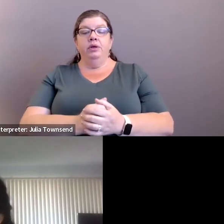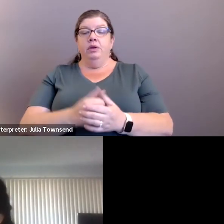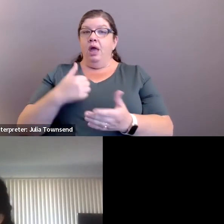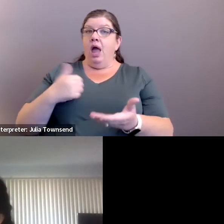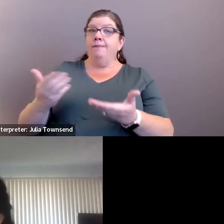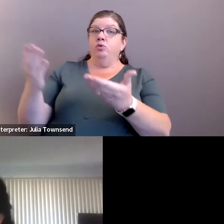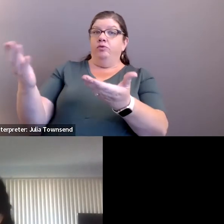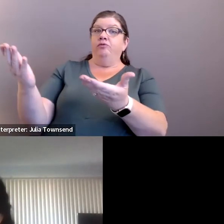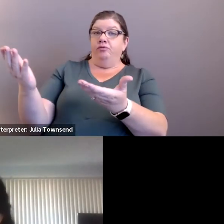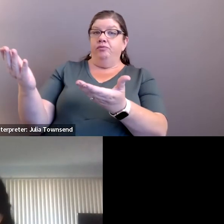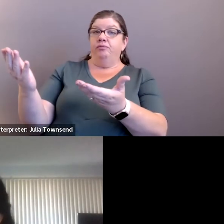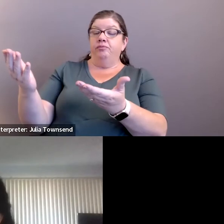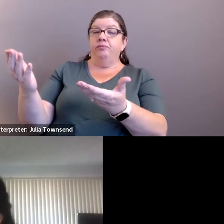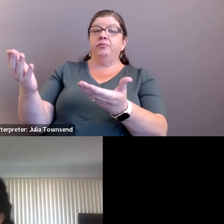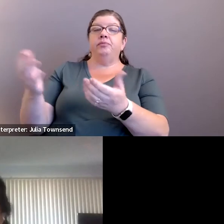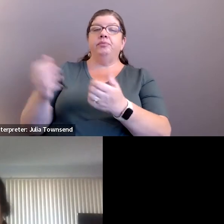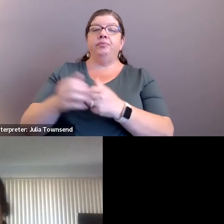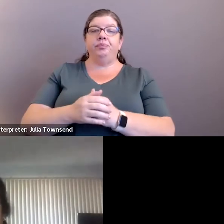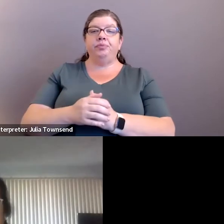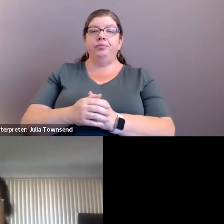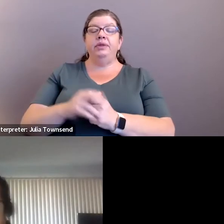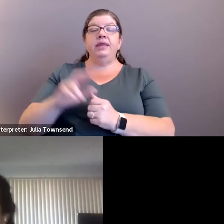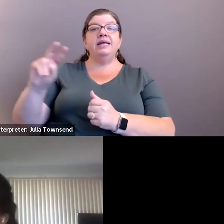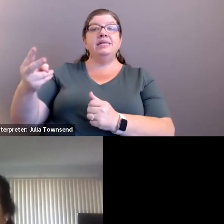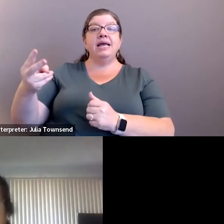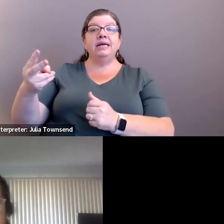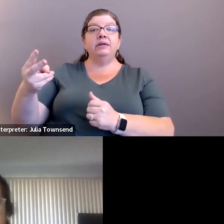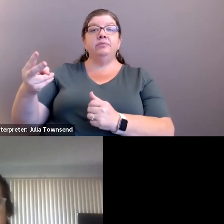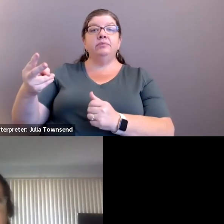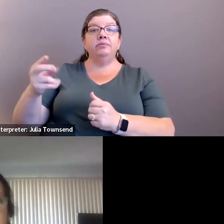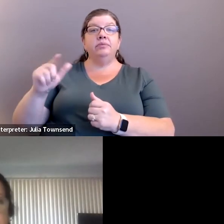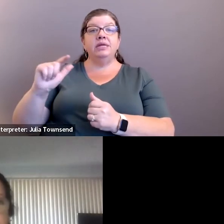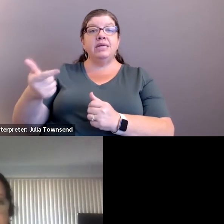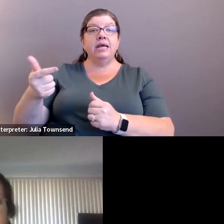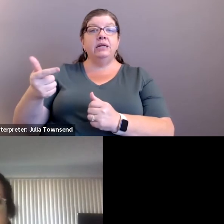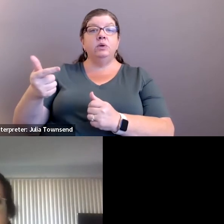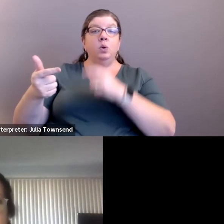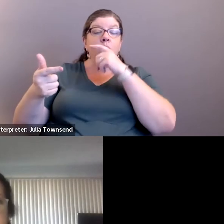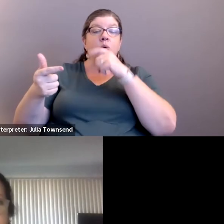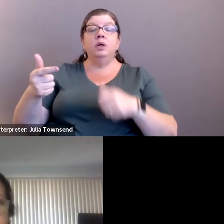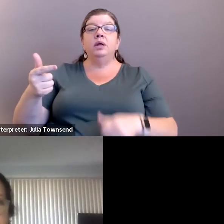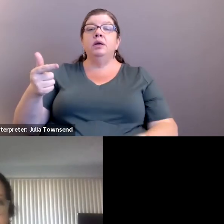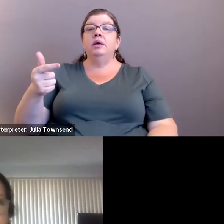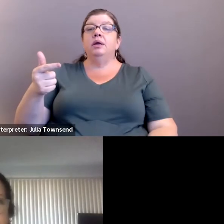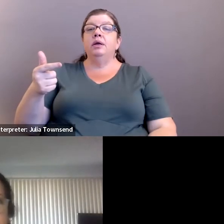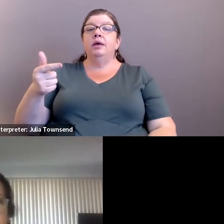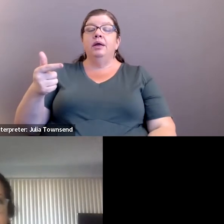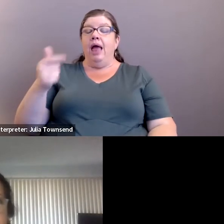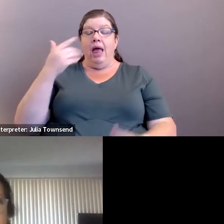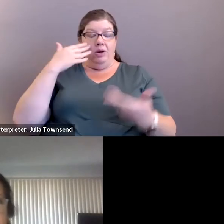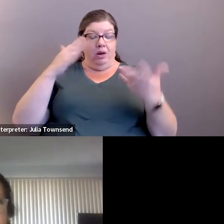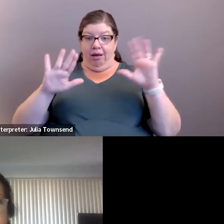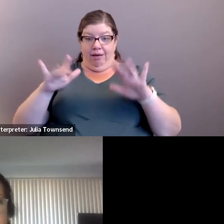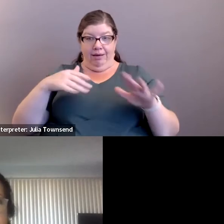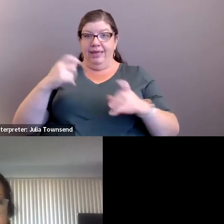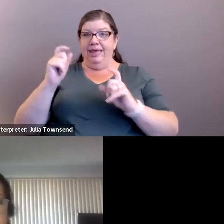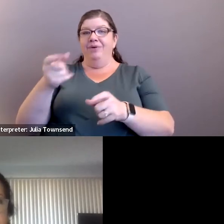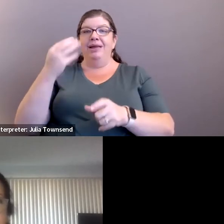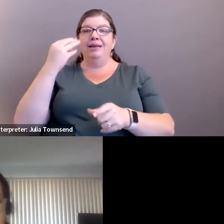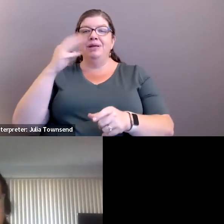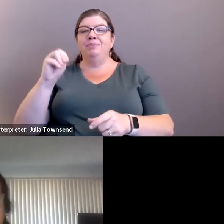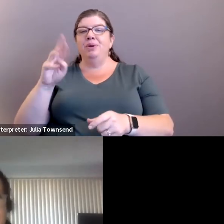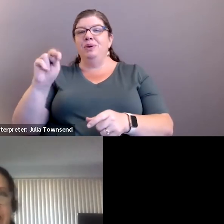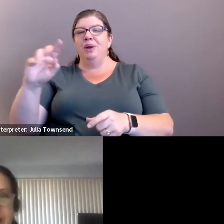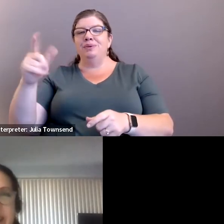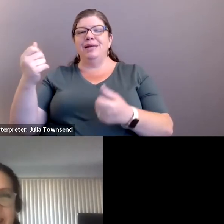So moved. Absolutely. Second. I need a second. I don't know. I was giving Ms. Munoz an opportunity,